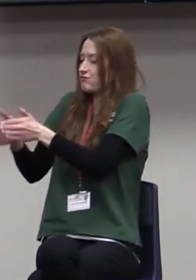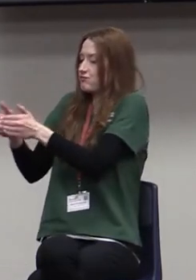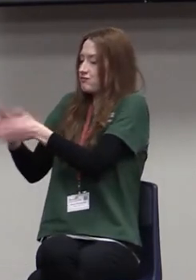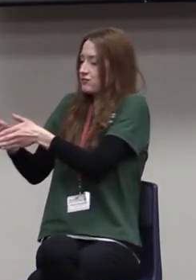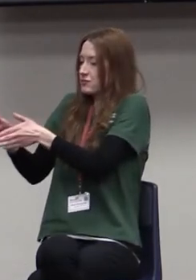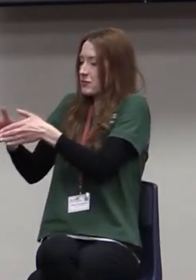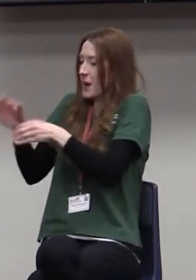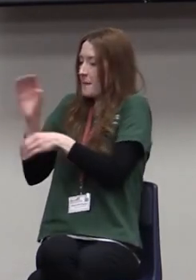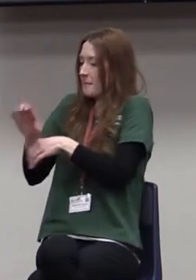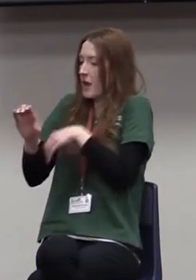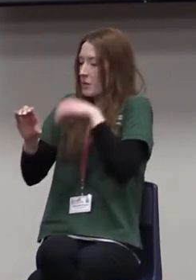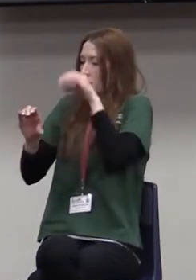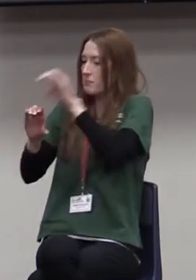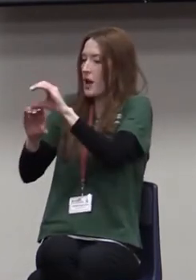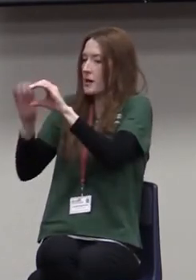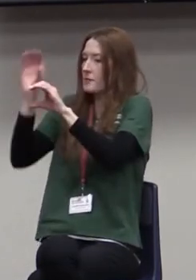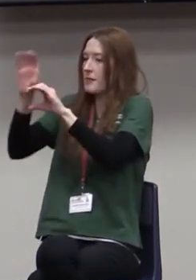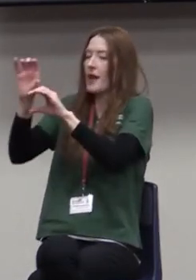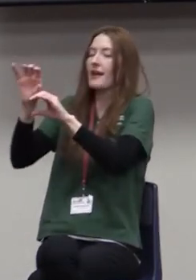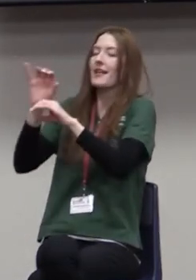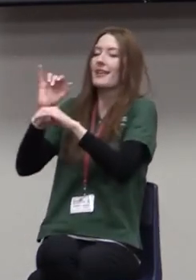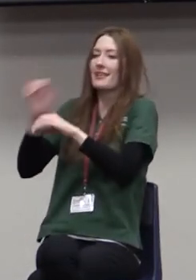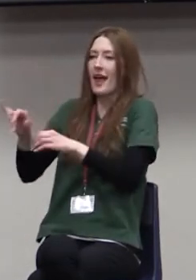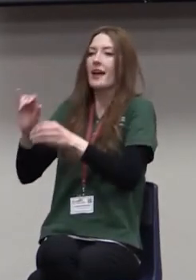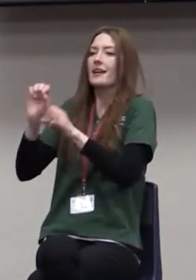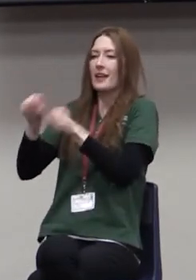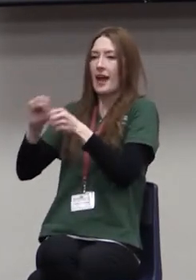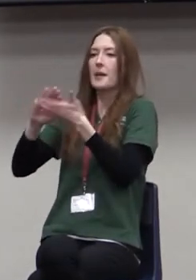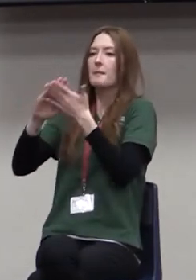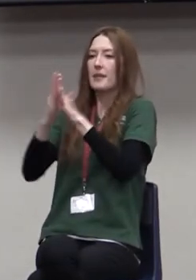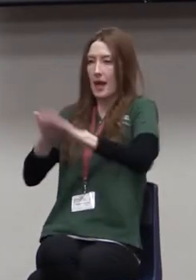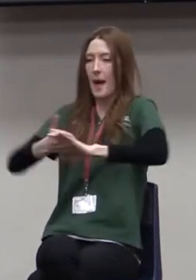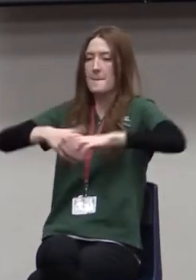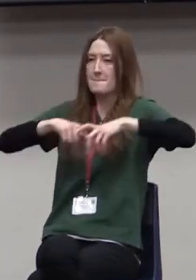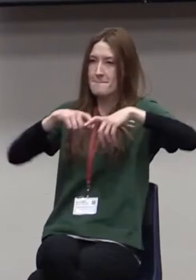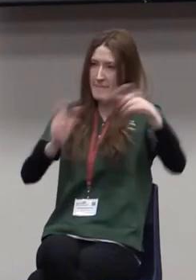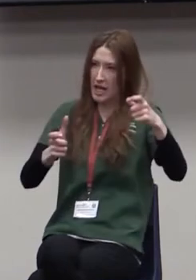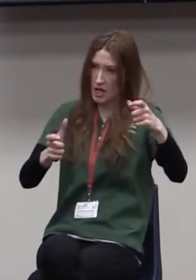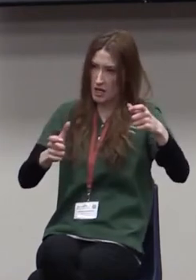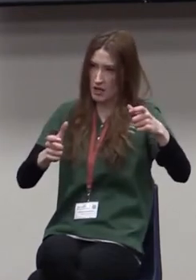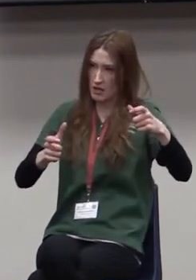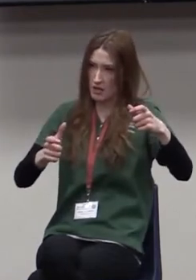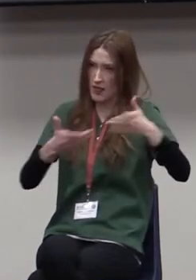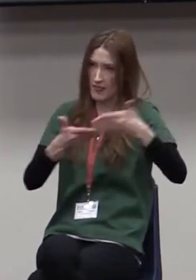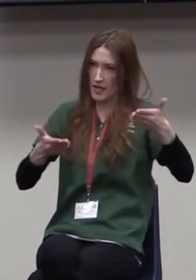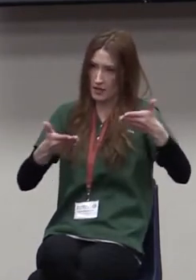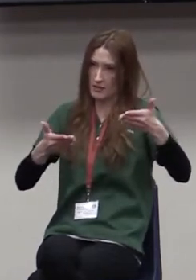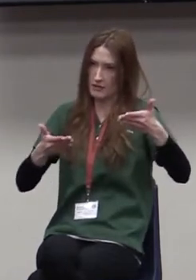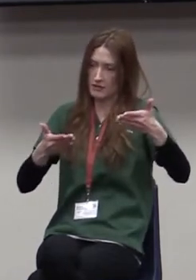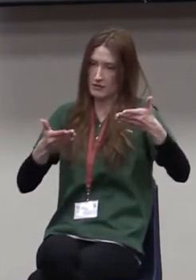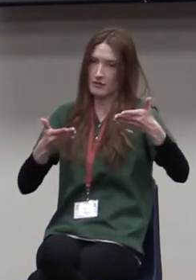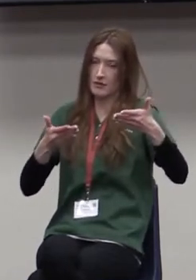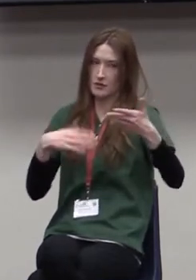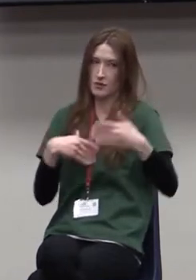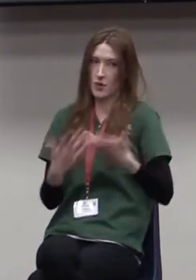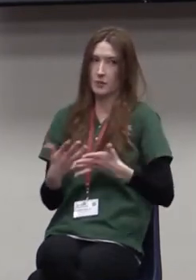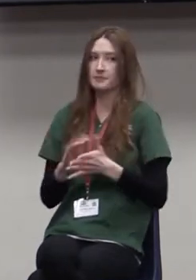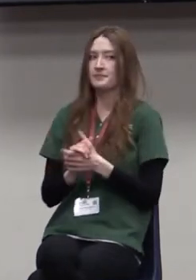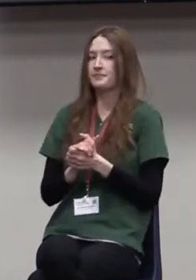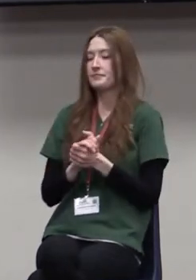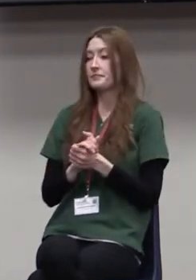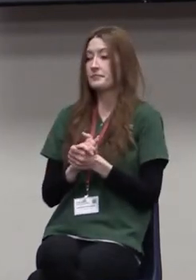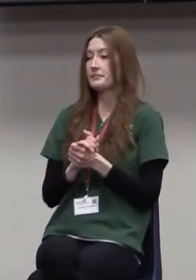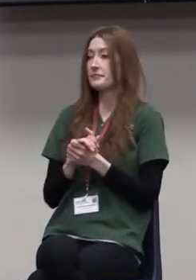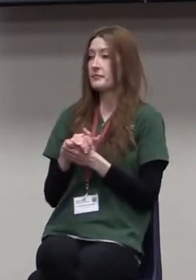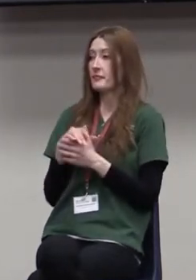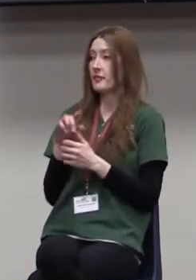happens is big things in the long term. And that's the direction of this. Well, he sends out an email